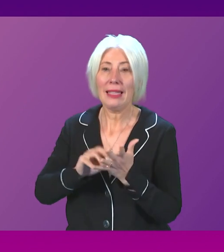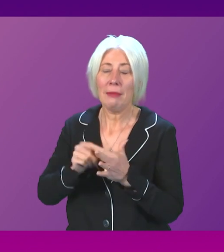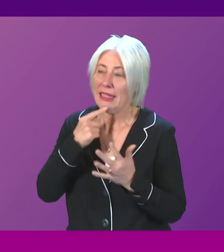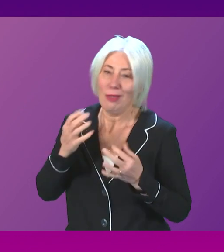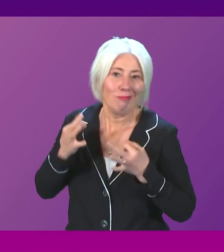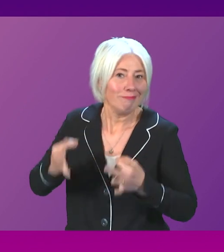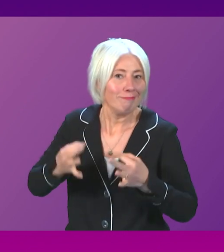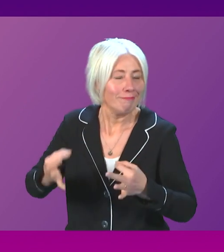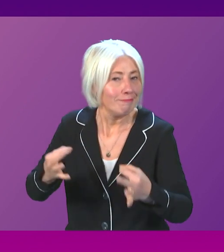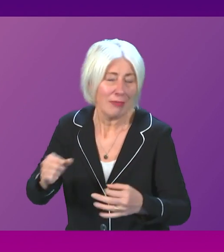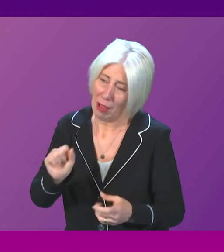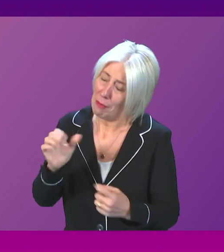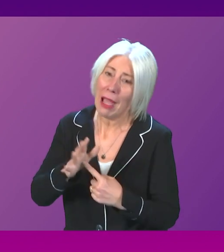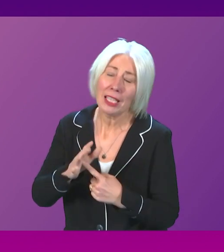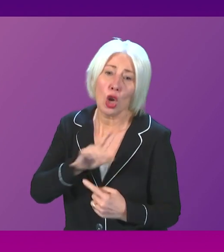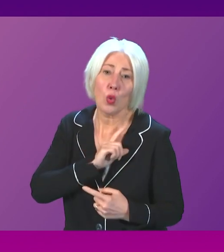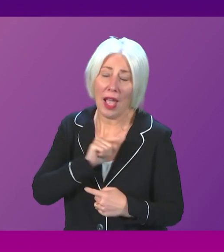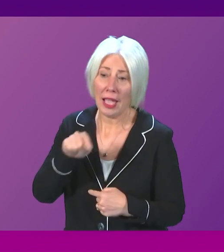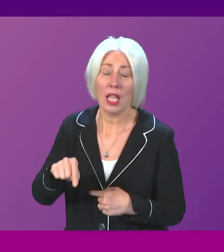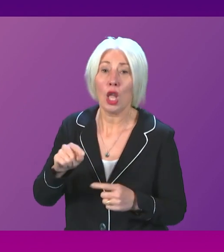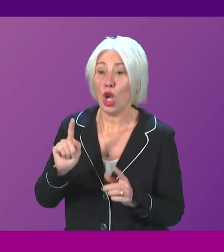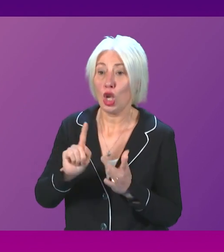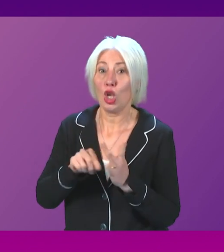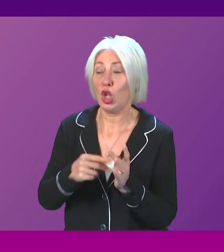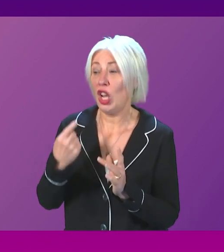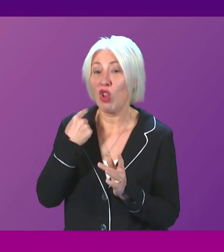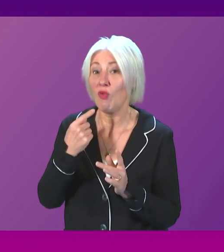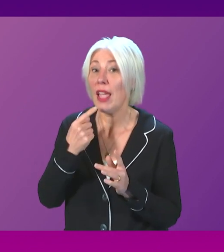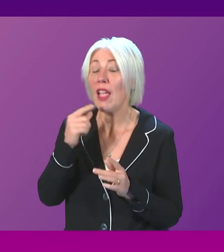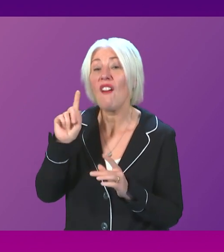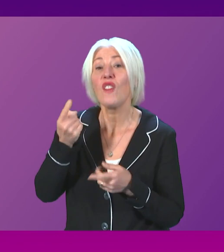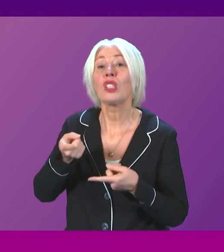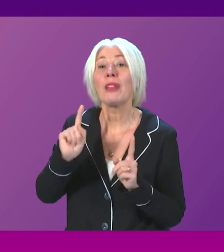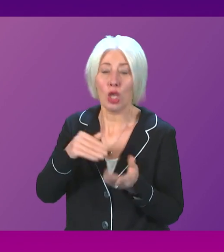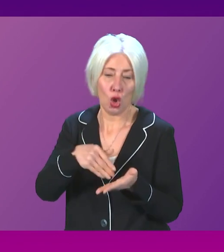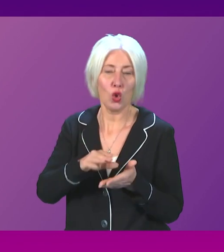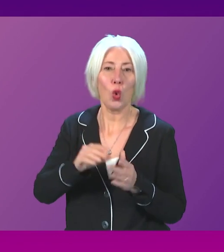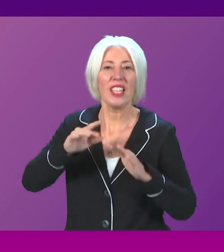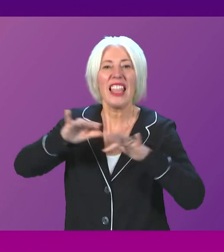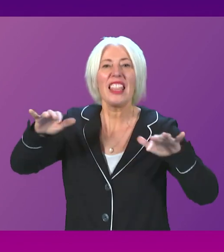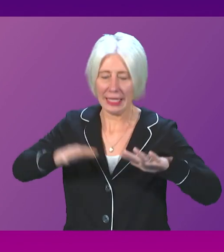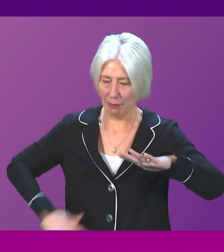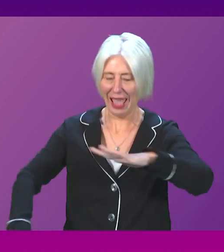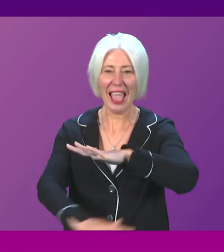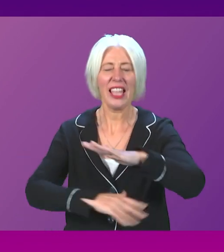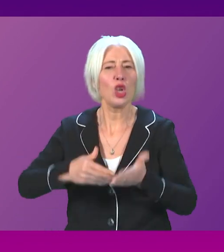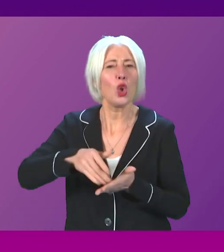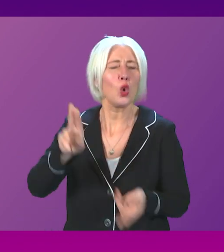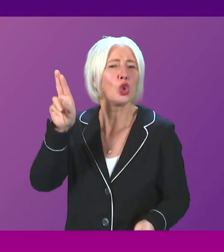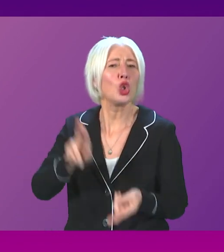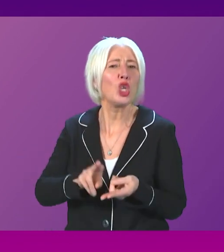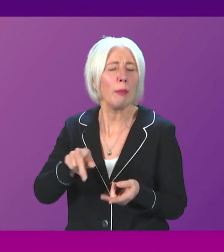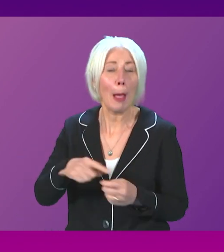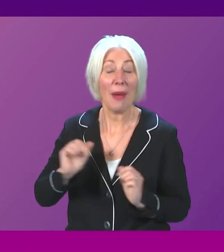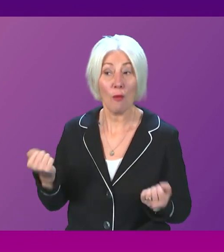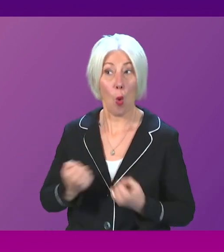And this matters. In January, the First Minister sold off Scotland's seabed on the cheap. If we had a publicly owned energy company